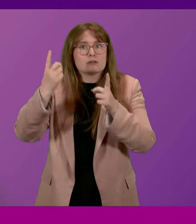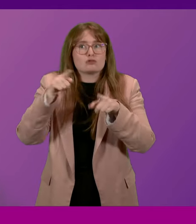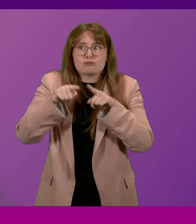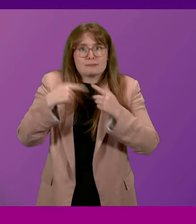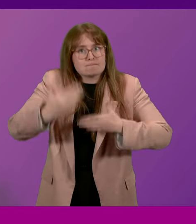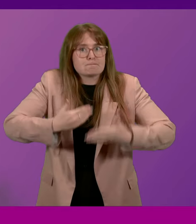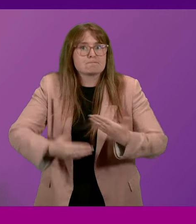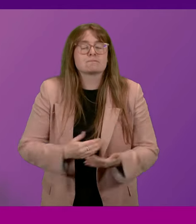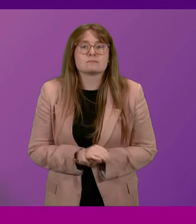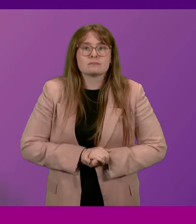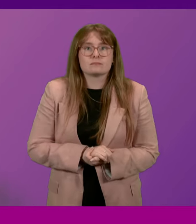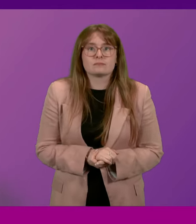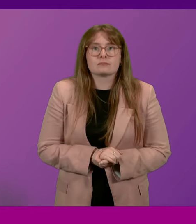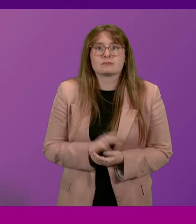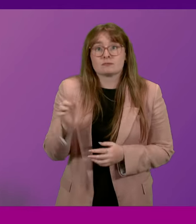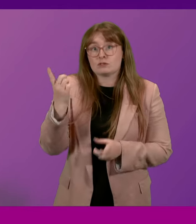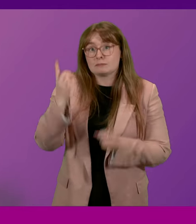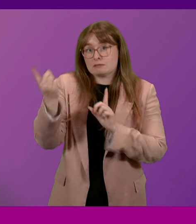issues forward? First Minister.